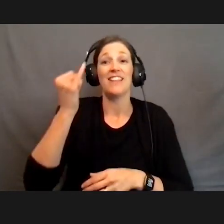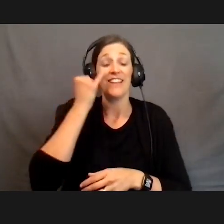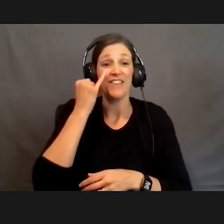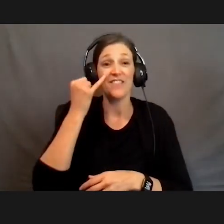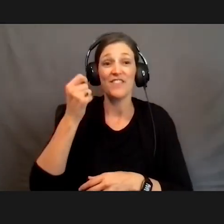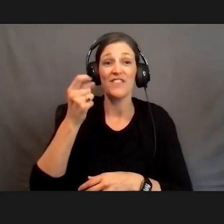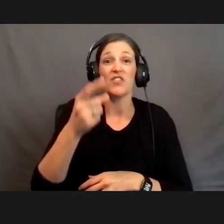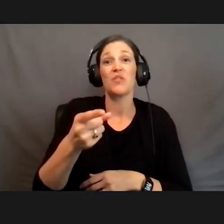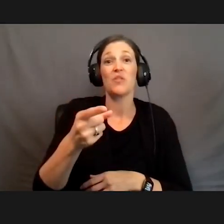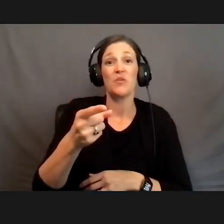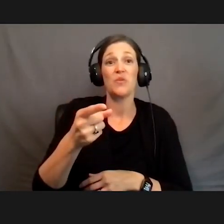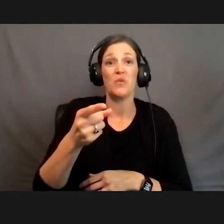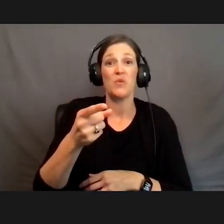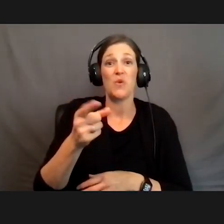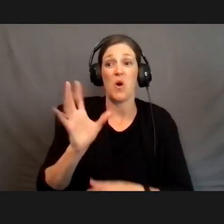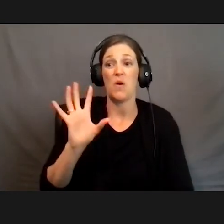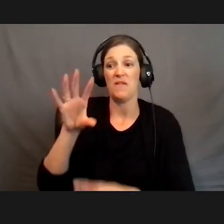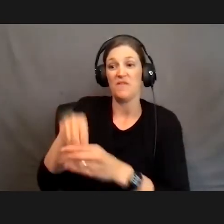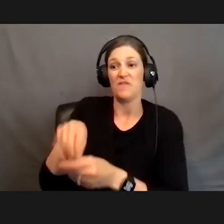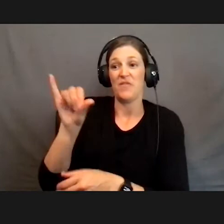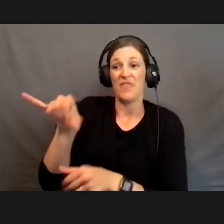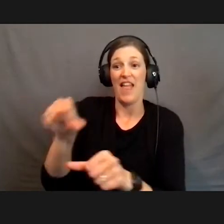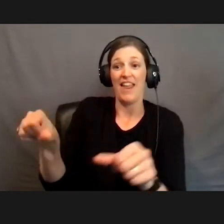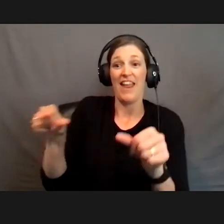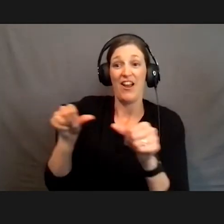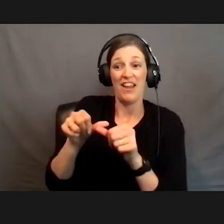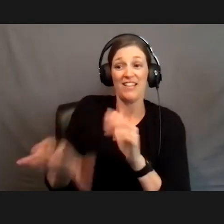into that area that is selected. Okay.